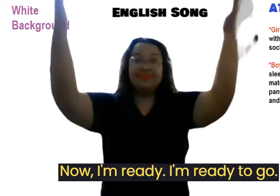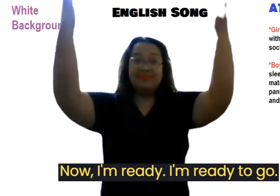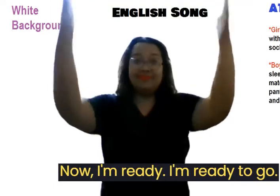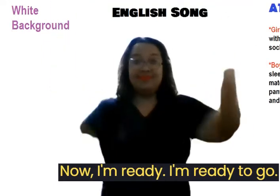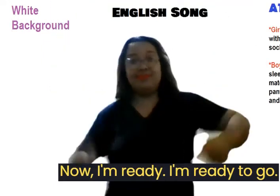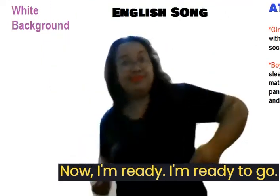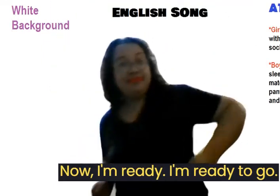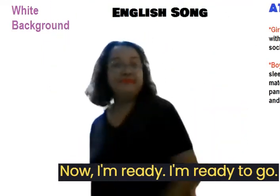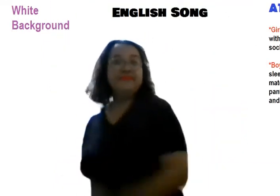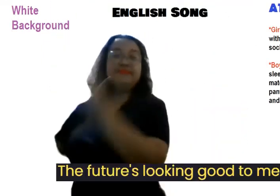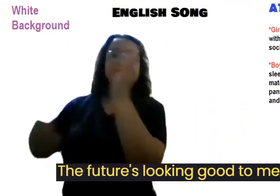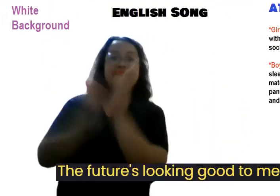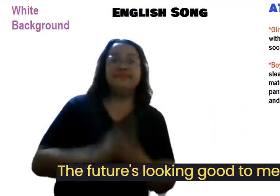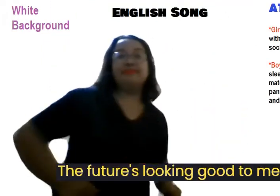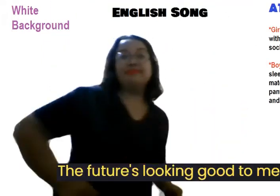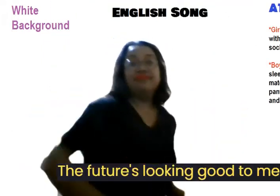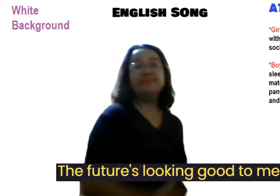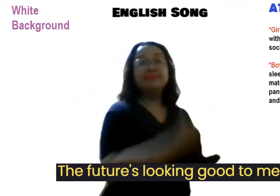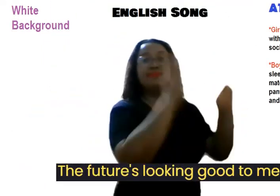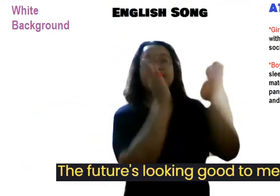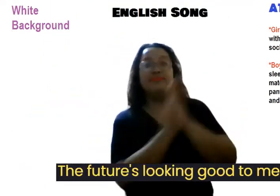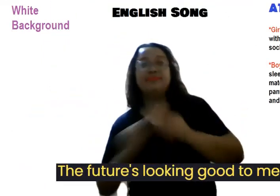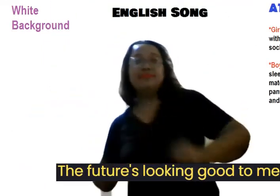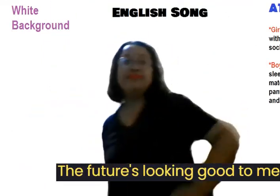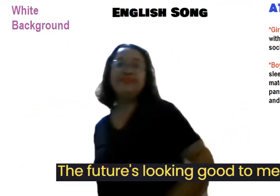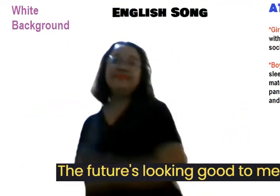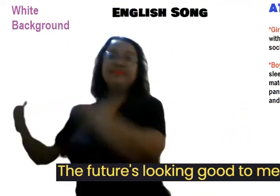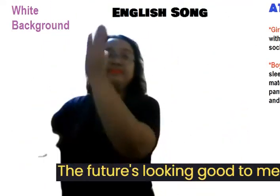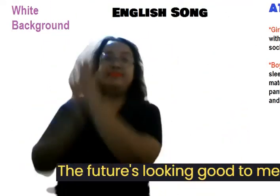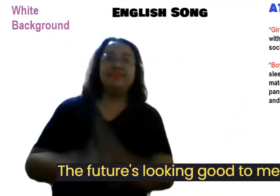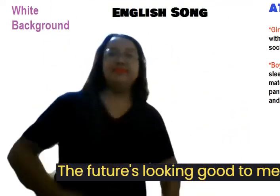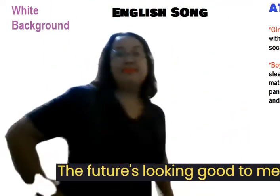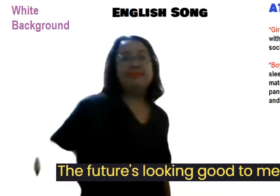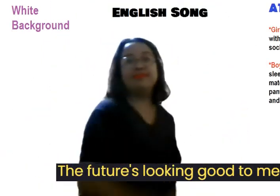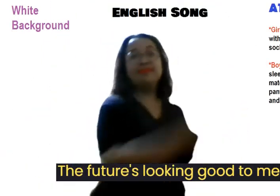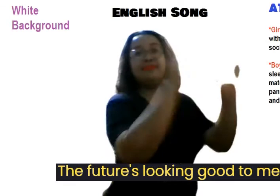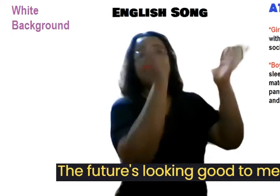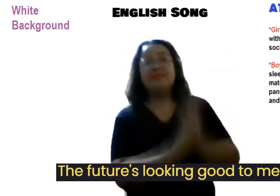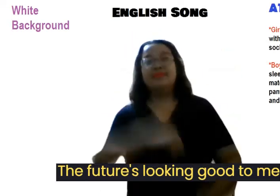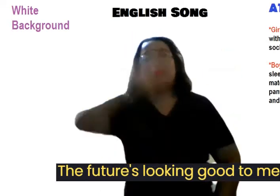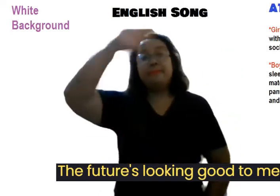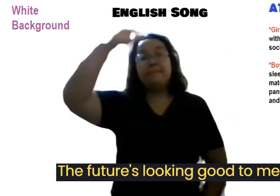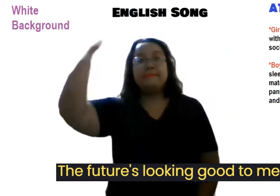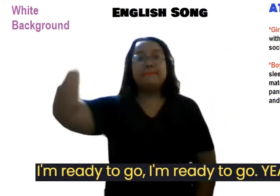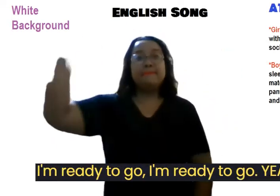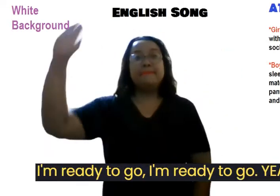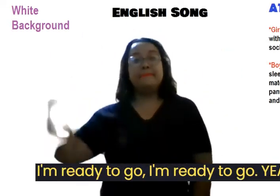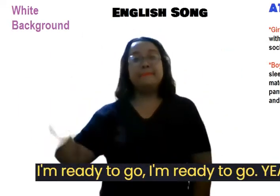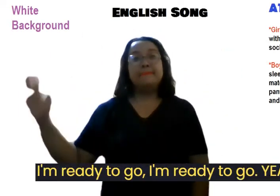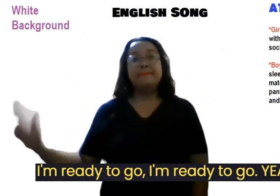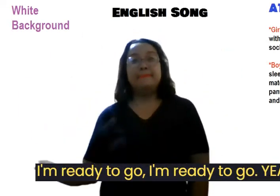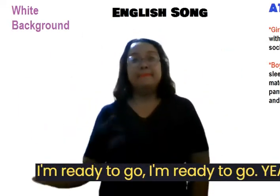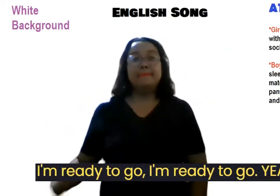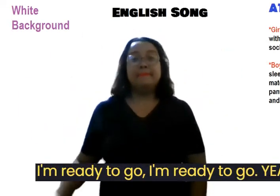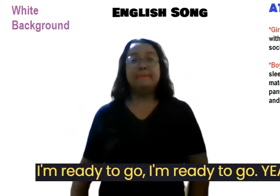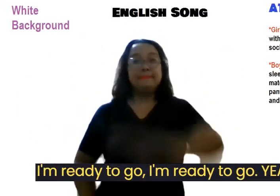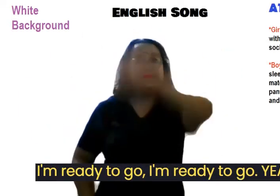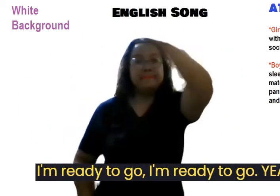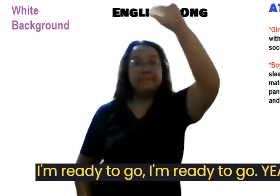The future's looking good to me. I'm ready to go. I'm